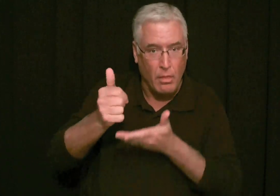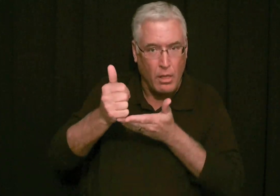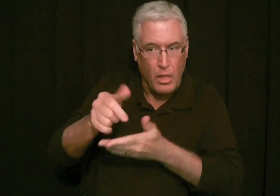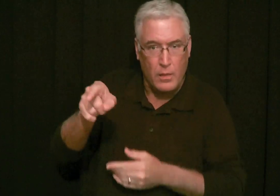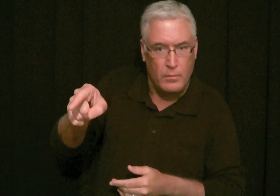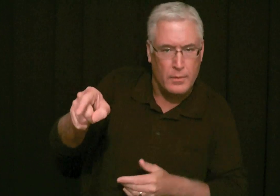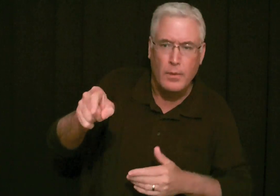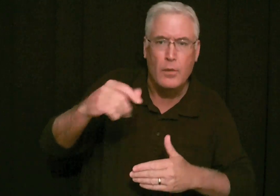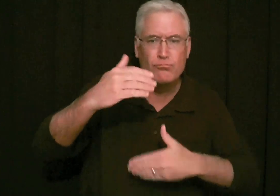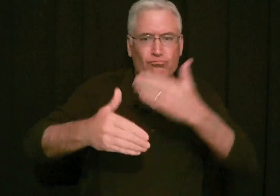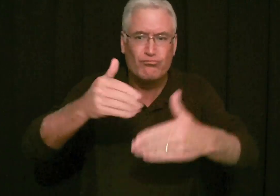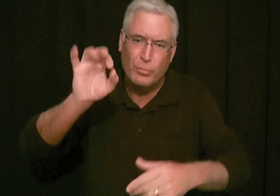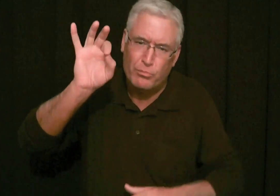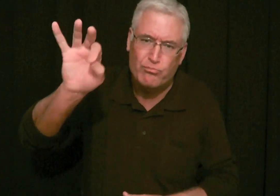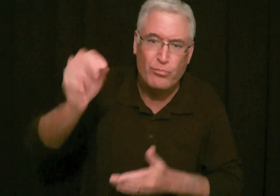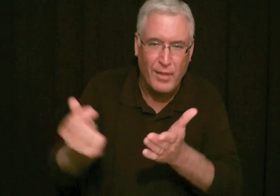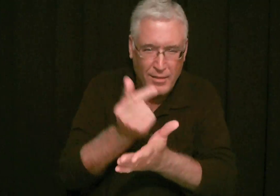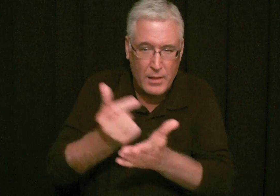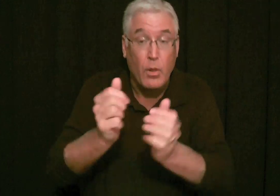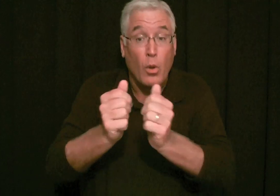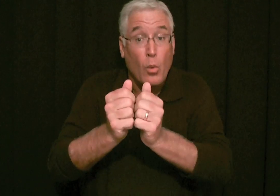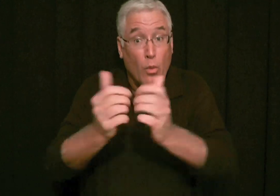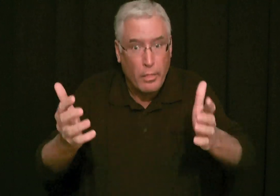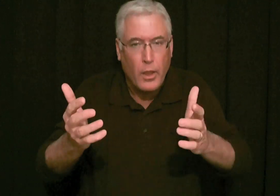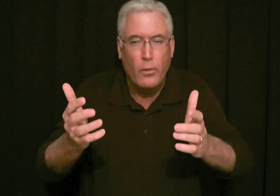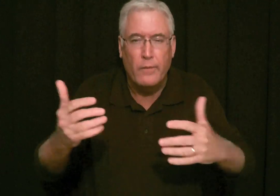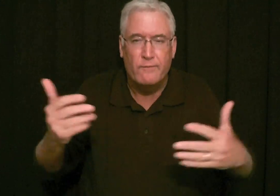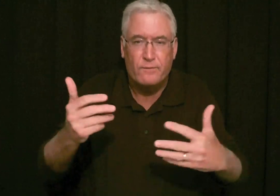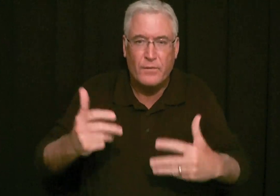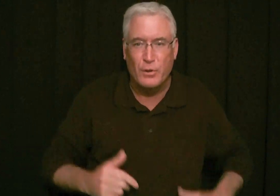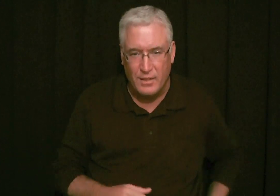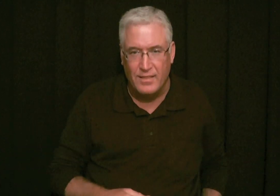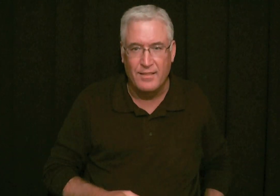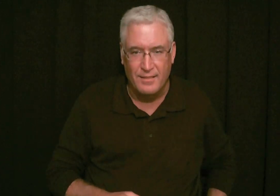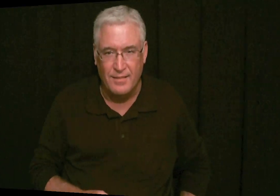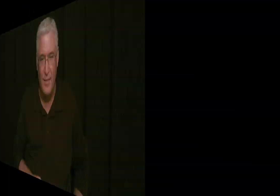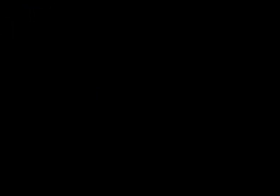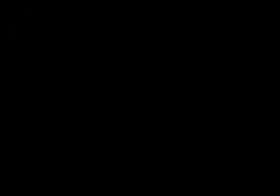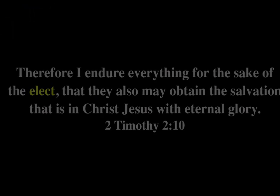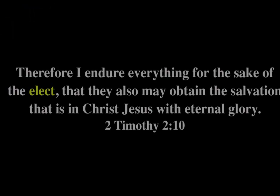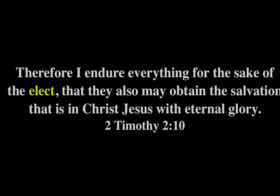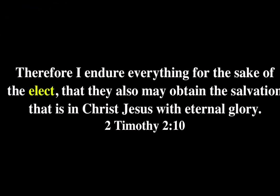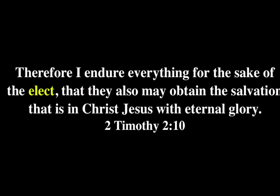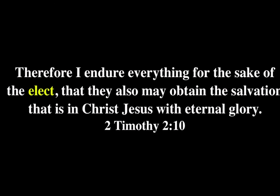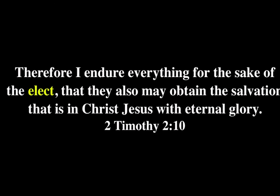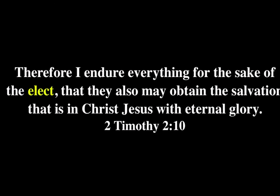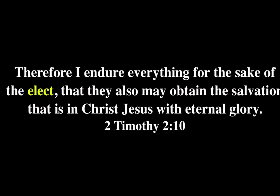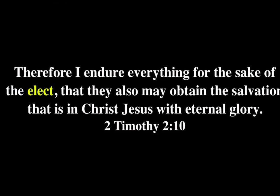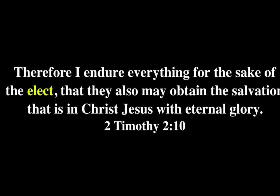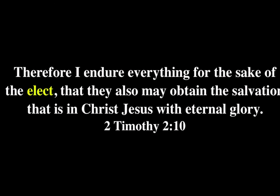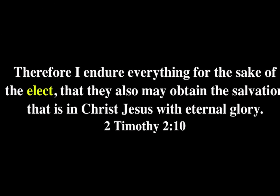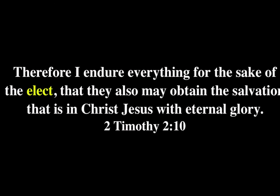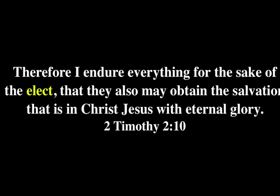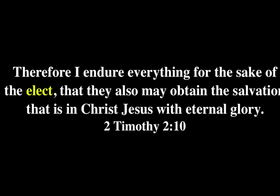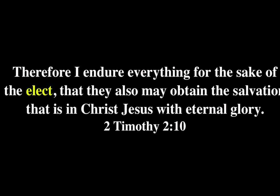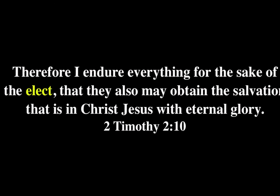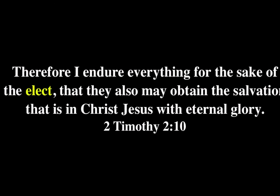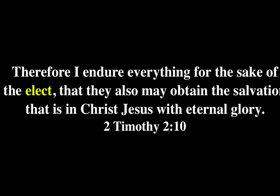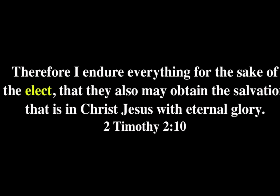from the Scripture, and that helped him to go on preaching without any fear. Therefore, I endure everything for the sake